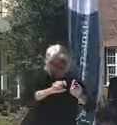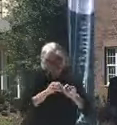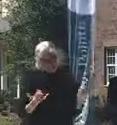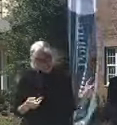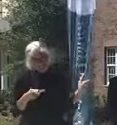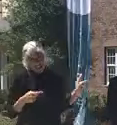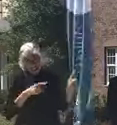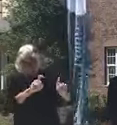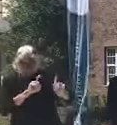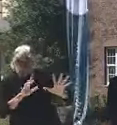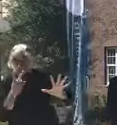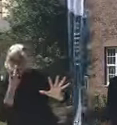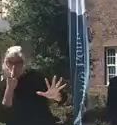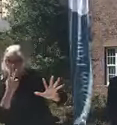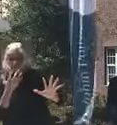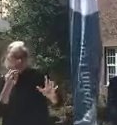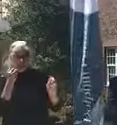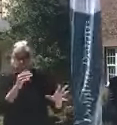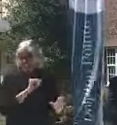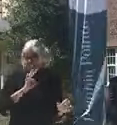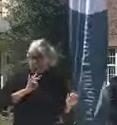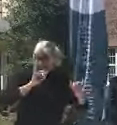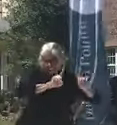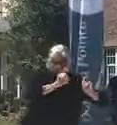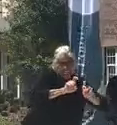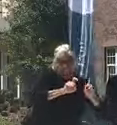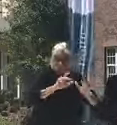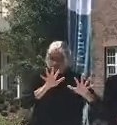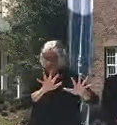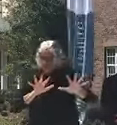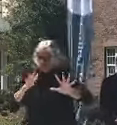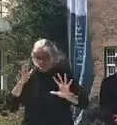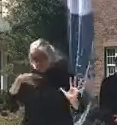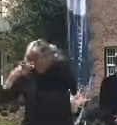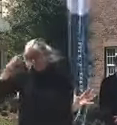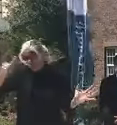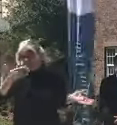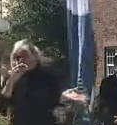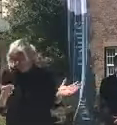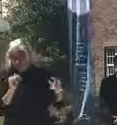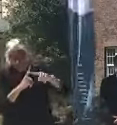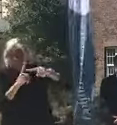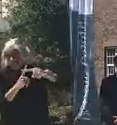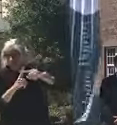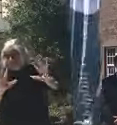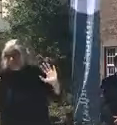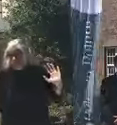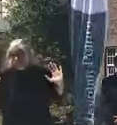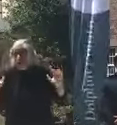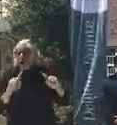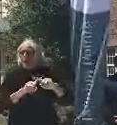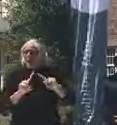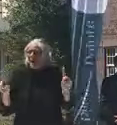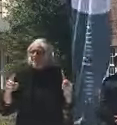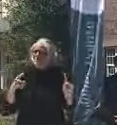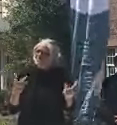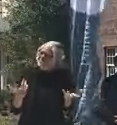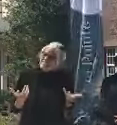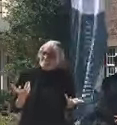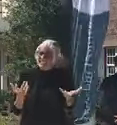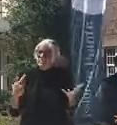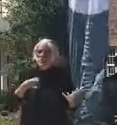You have a lot of the staff that's being tested. And that's a good thing. We need to keep doing that. But we have more tools at our